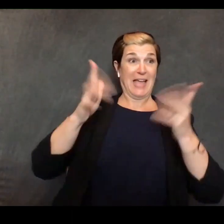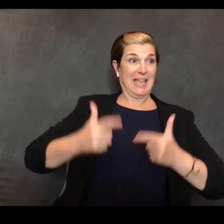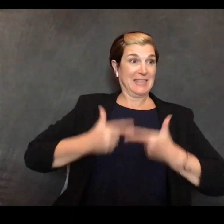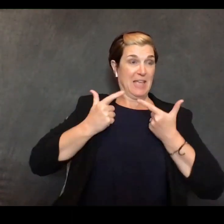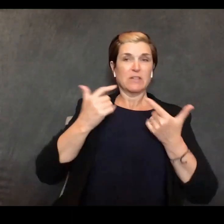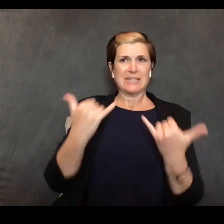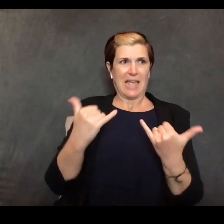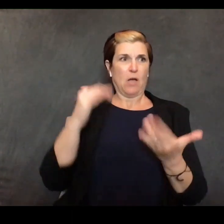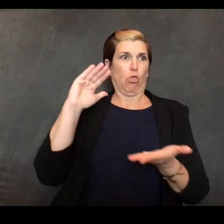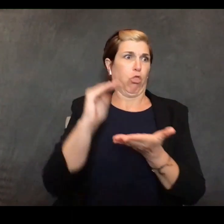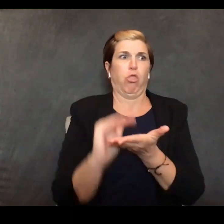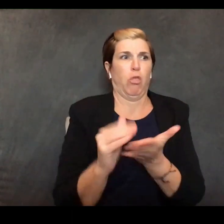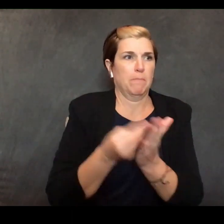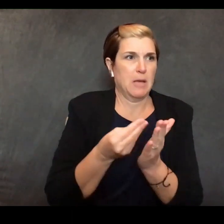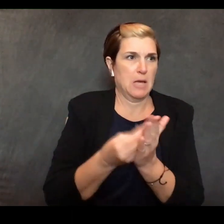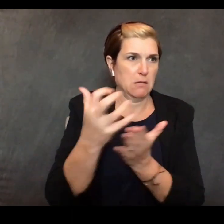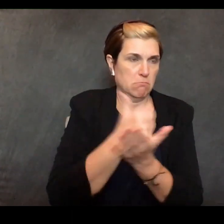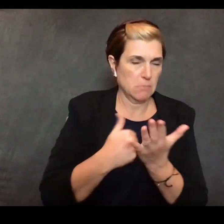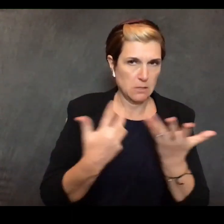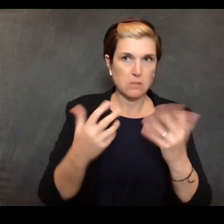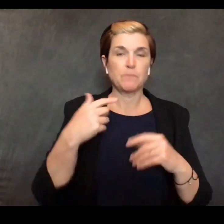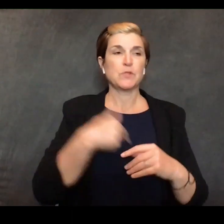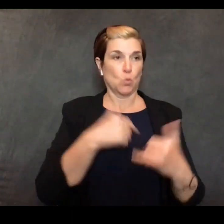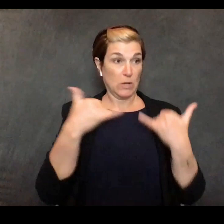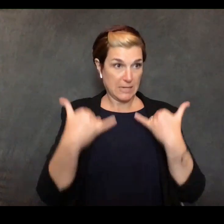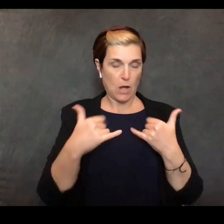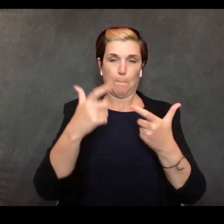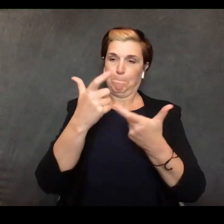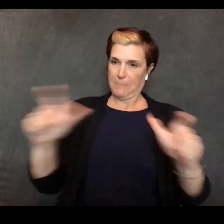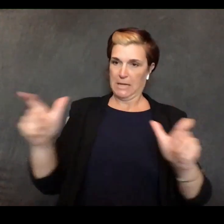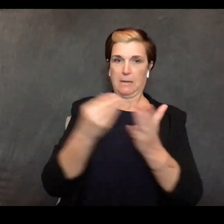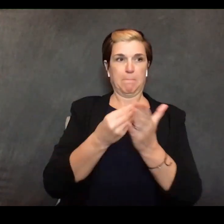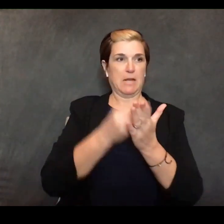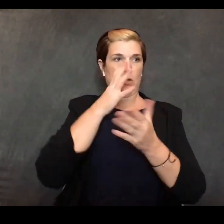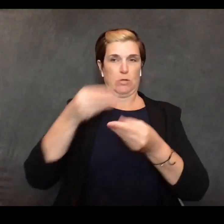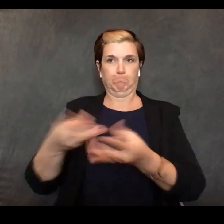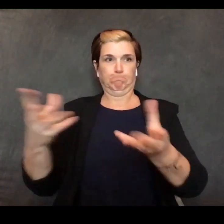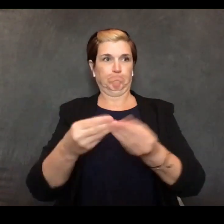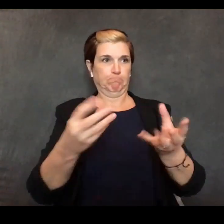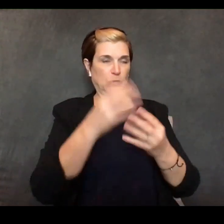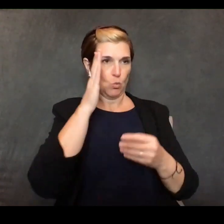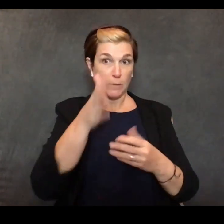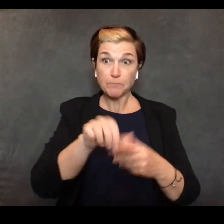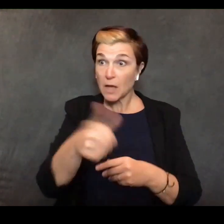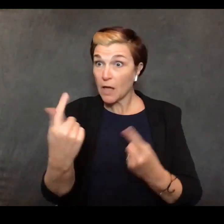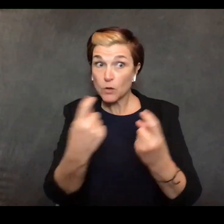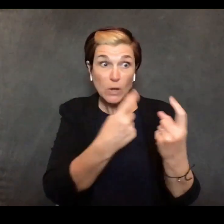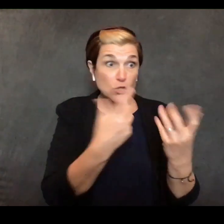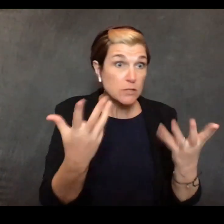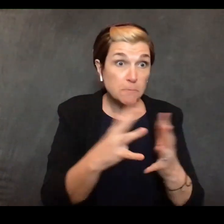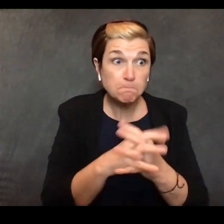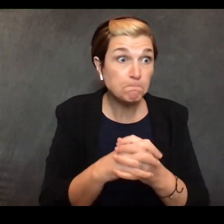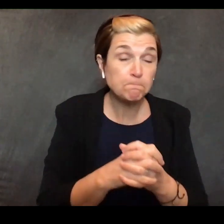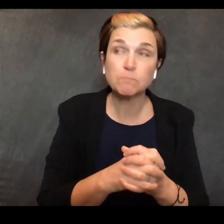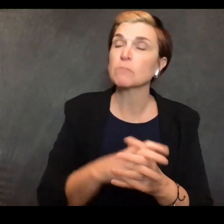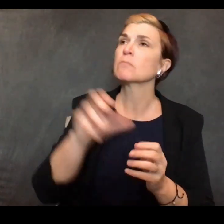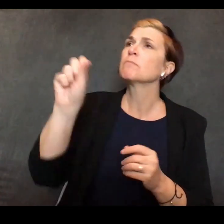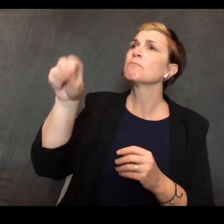way it'll be and that's the way everybody seems to like it on the hill any other questions just here in addition to airlines and hotels